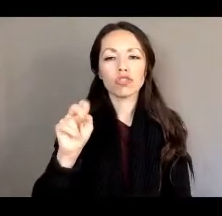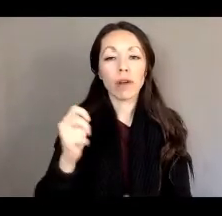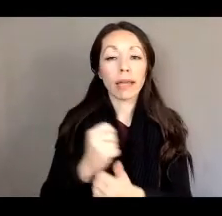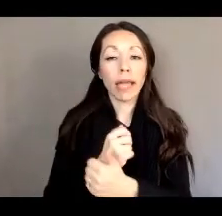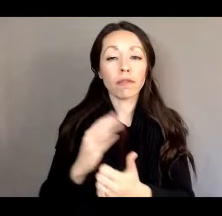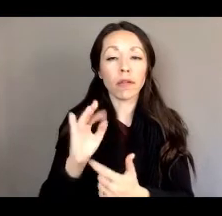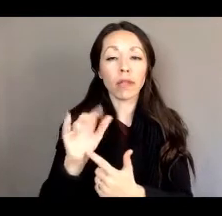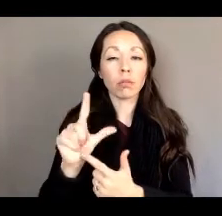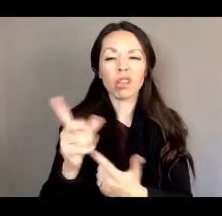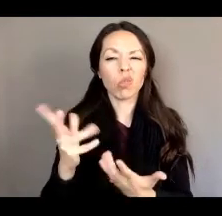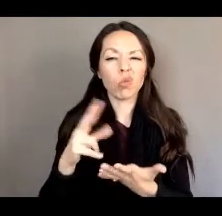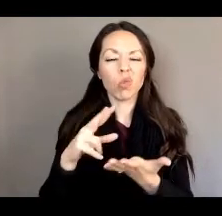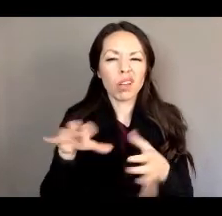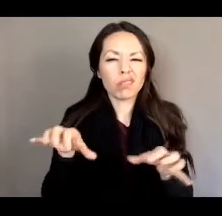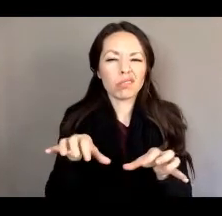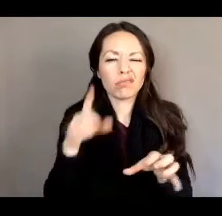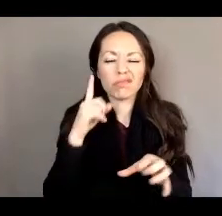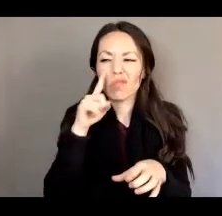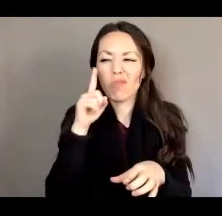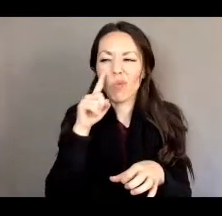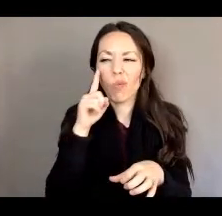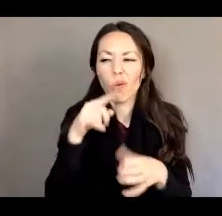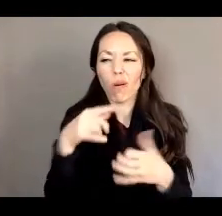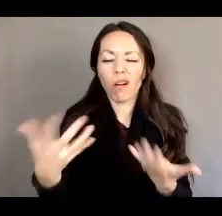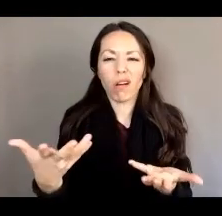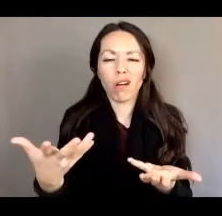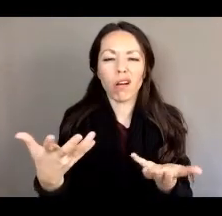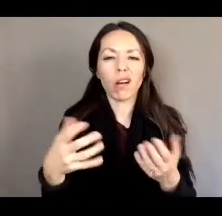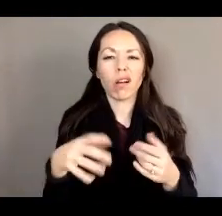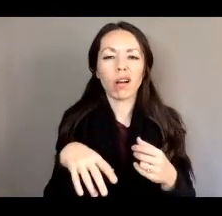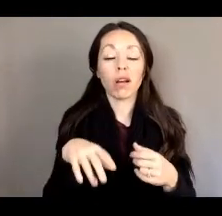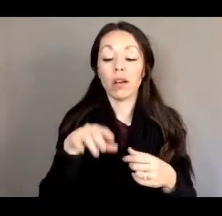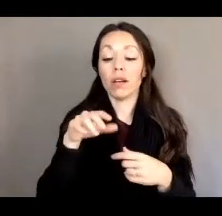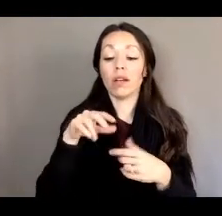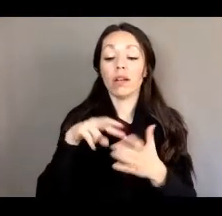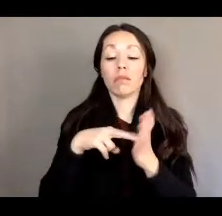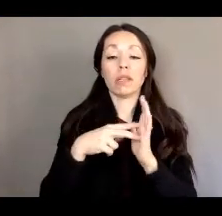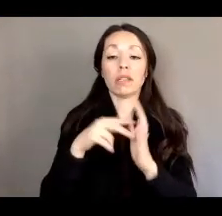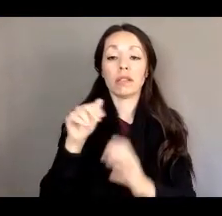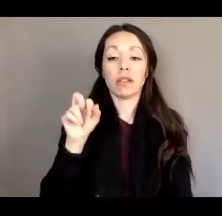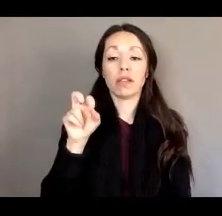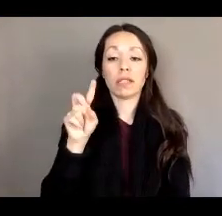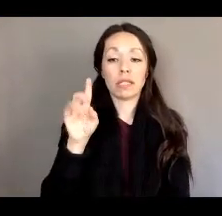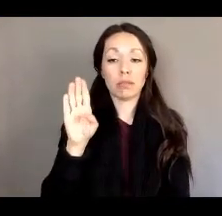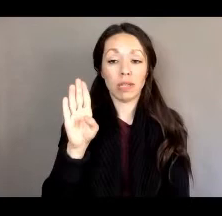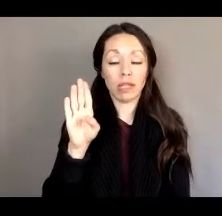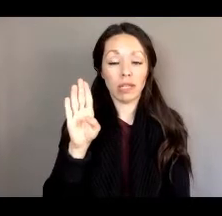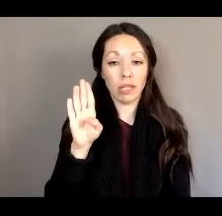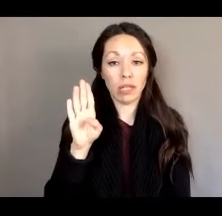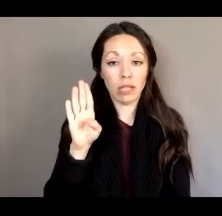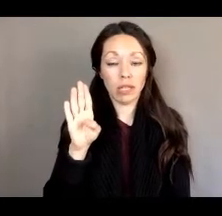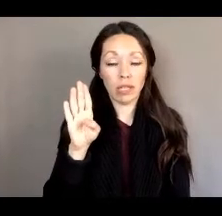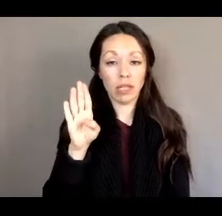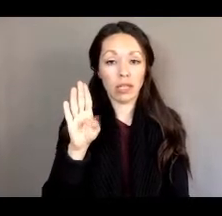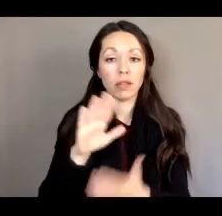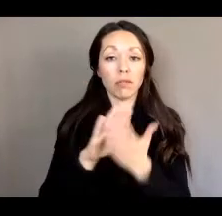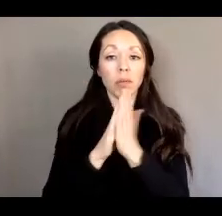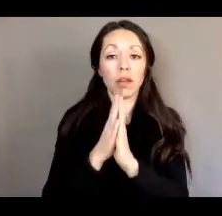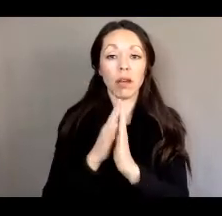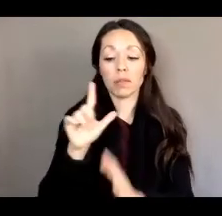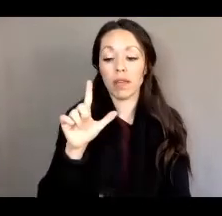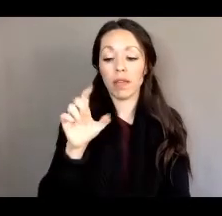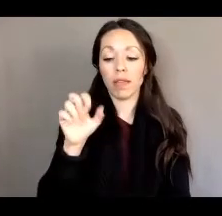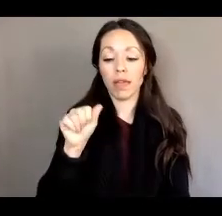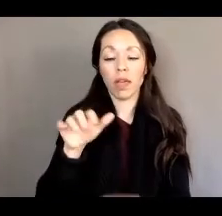makes a ASDB, um, a LEA, a